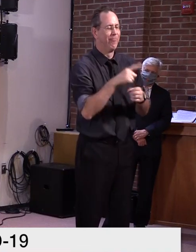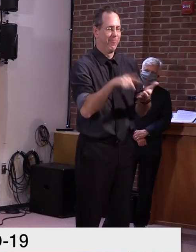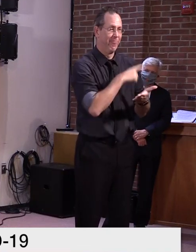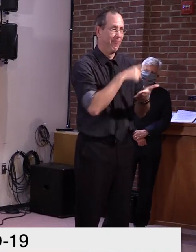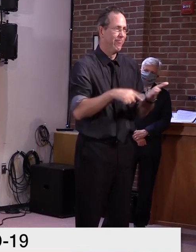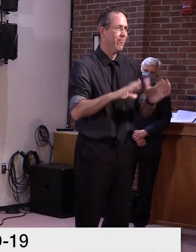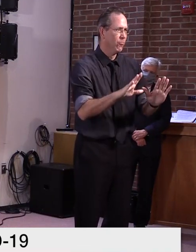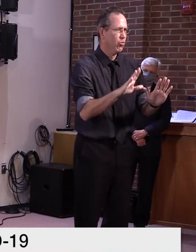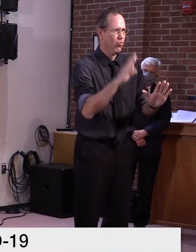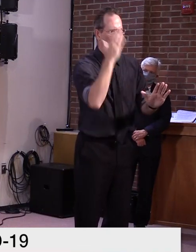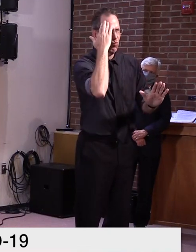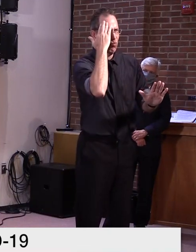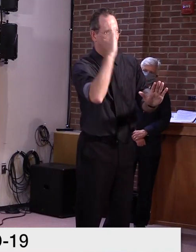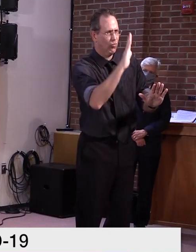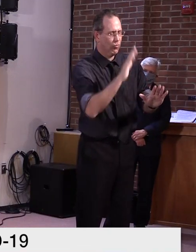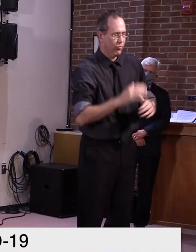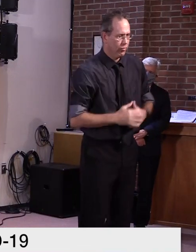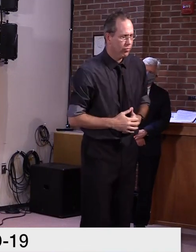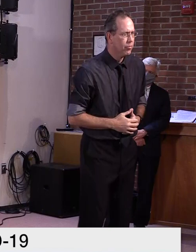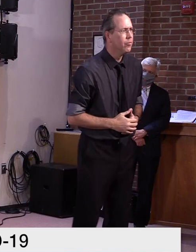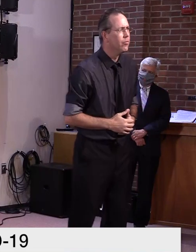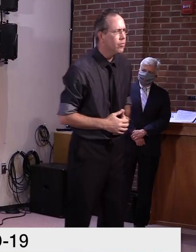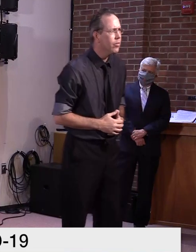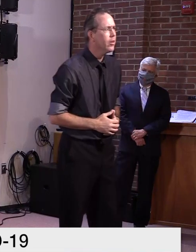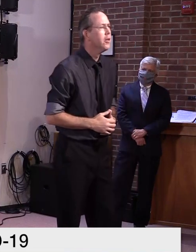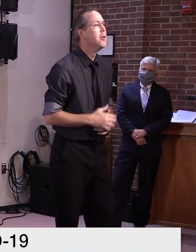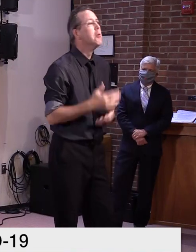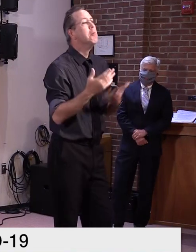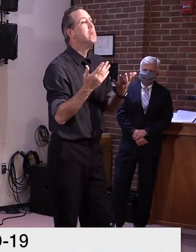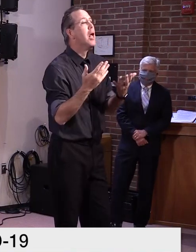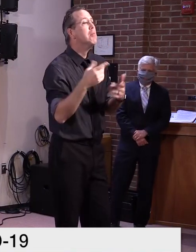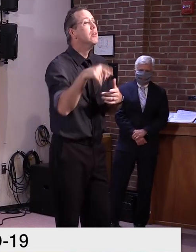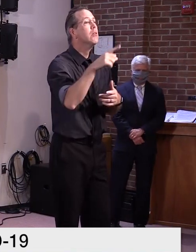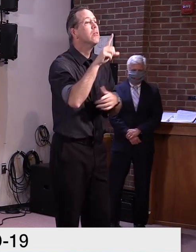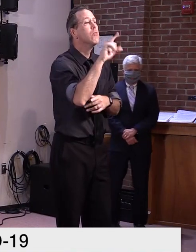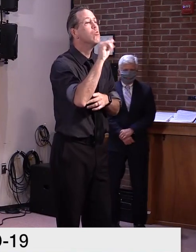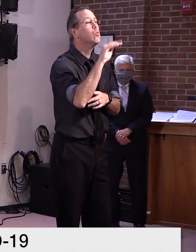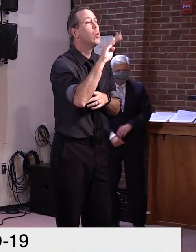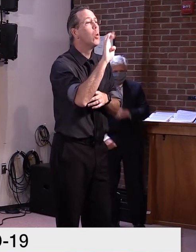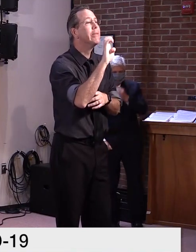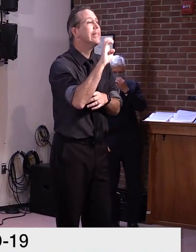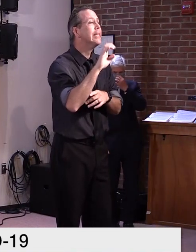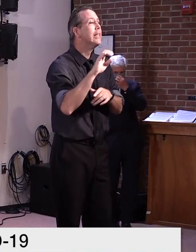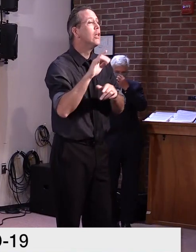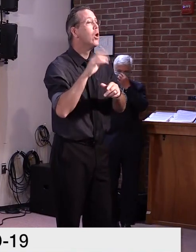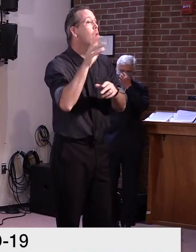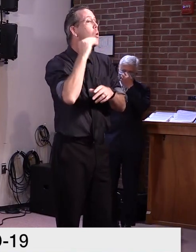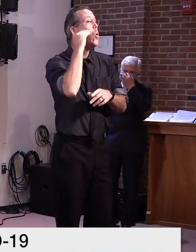We might also be able to collect some data on the, uh, zombie homes, if we, uh, have Halloween.